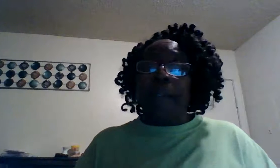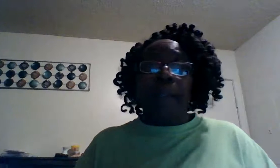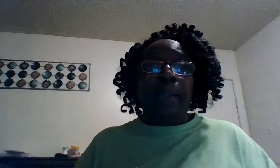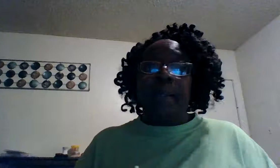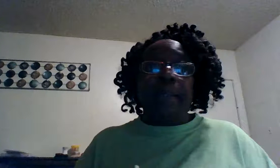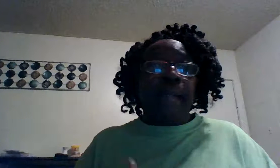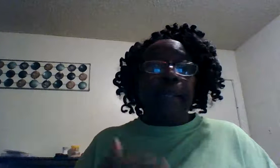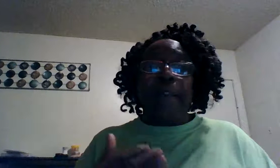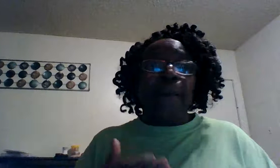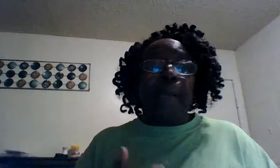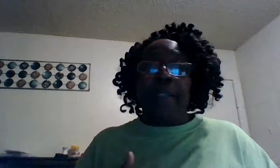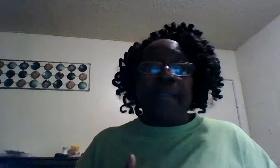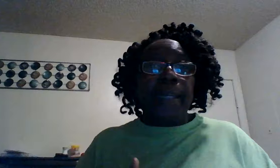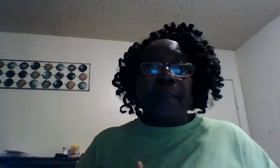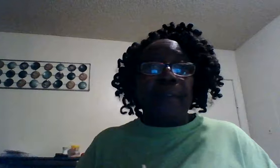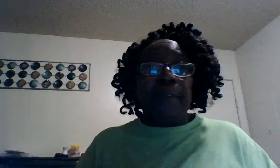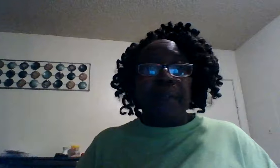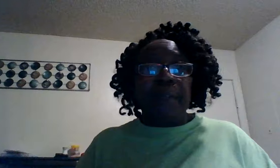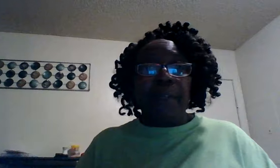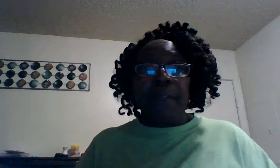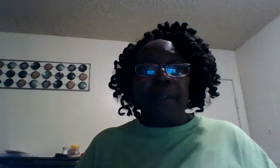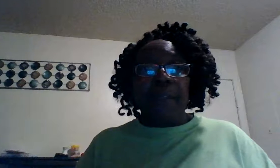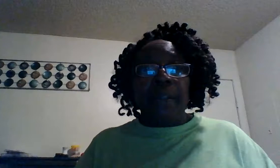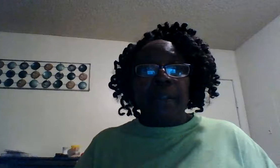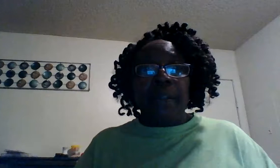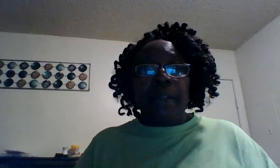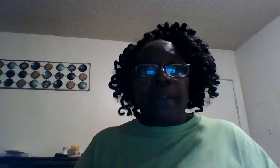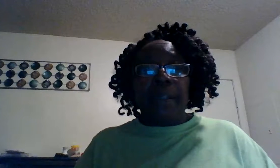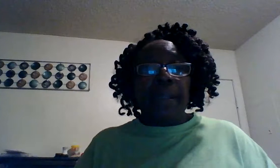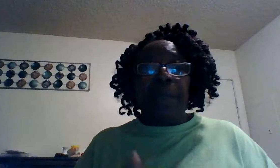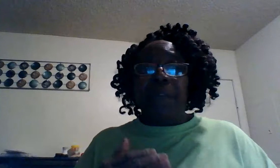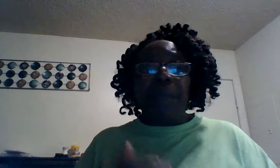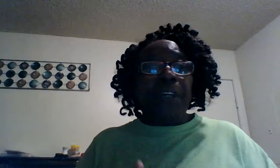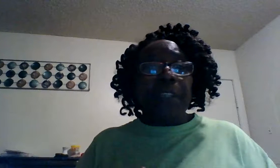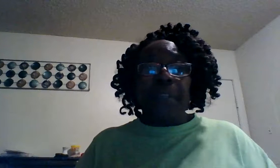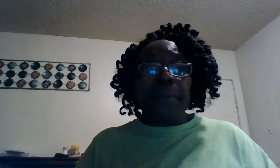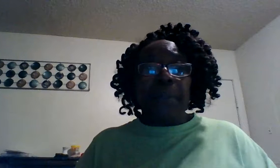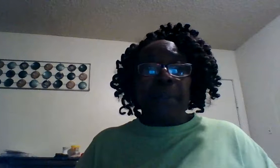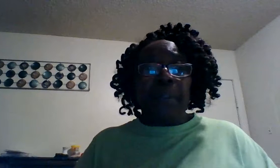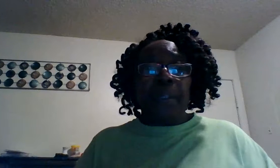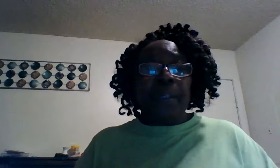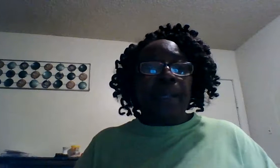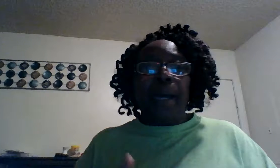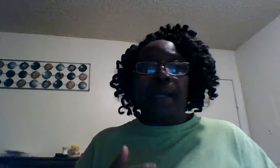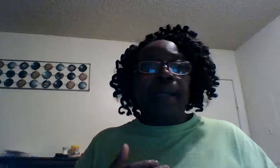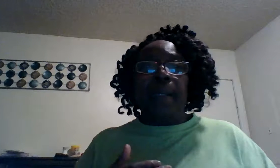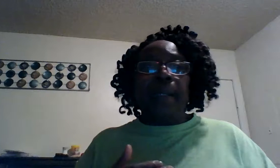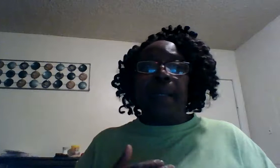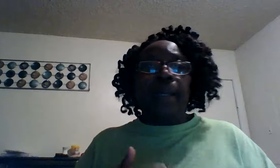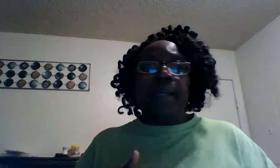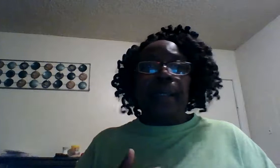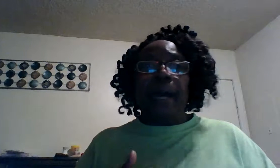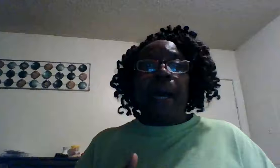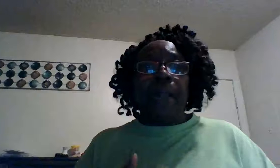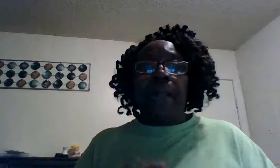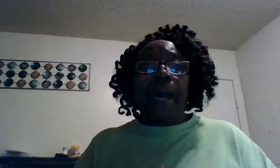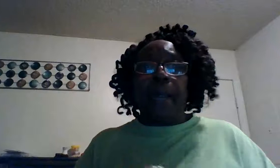can't nobody take it from you if it's for you god god god